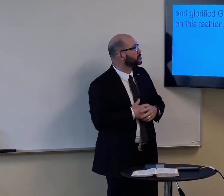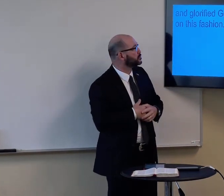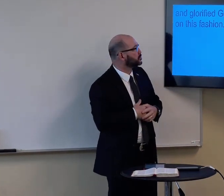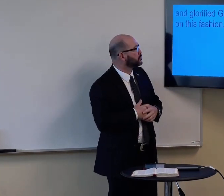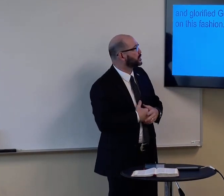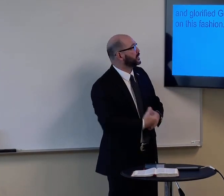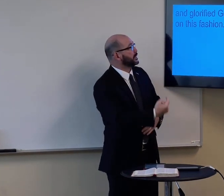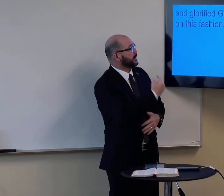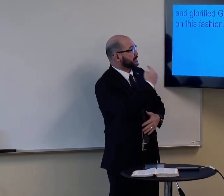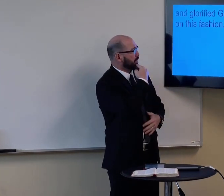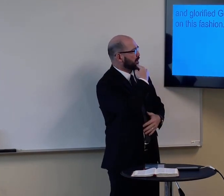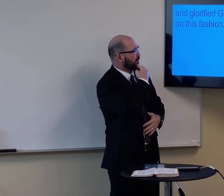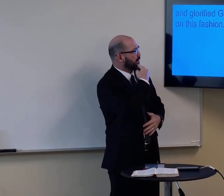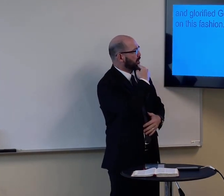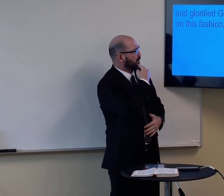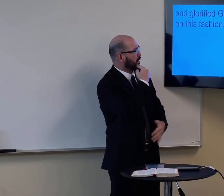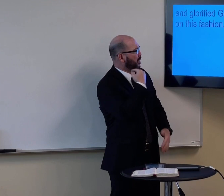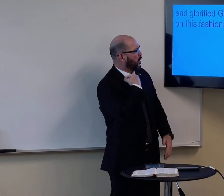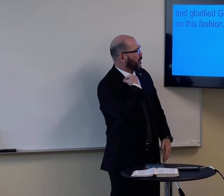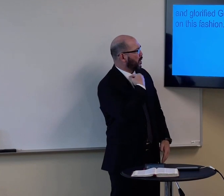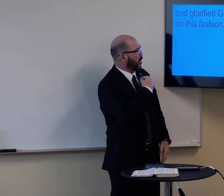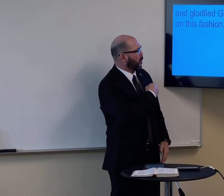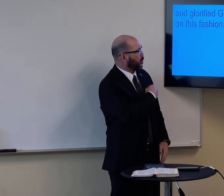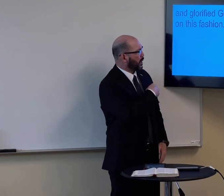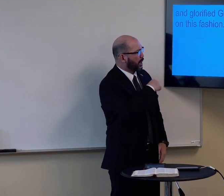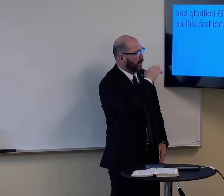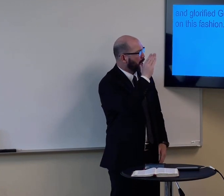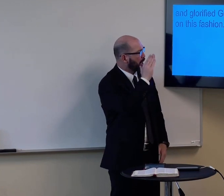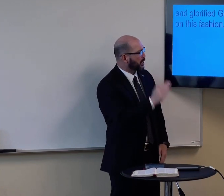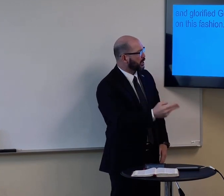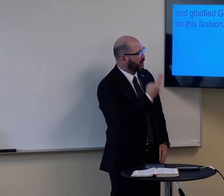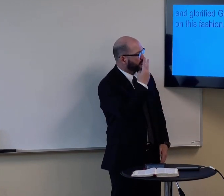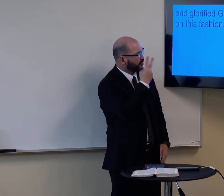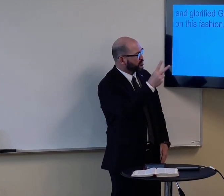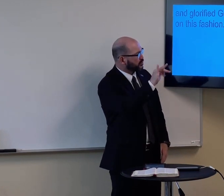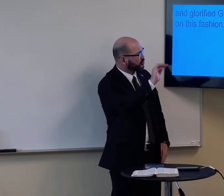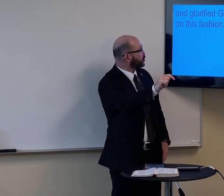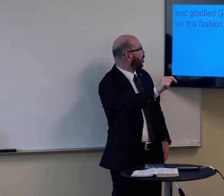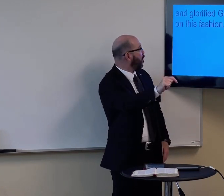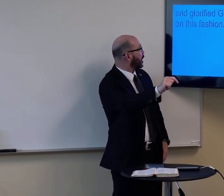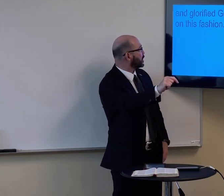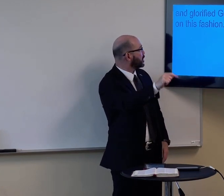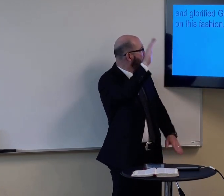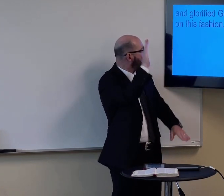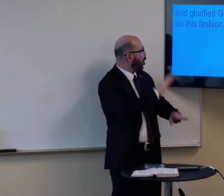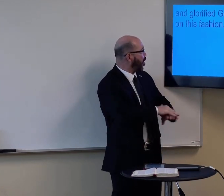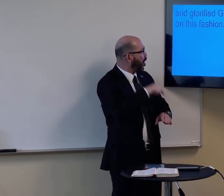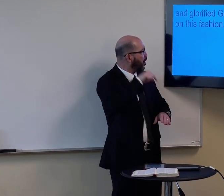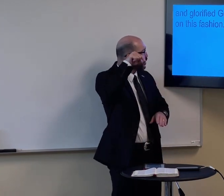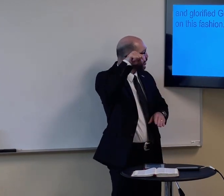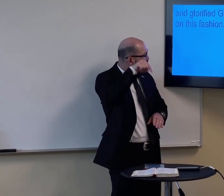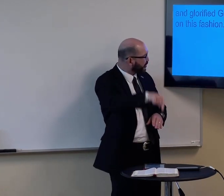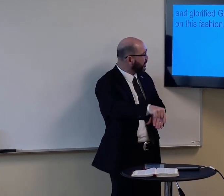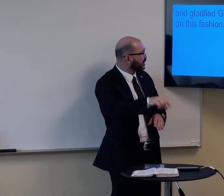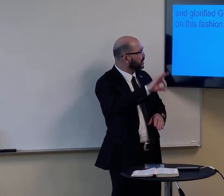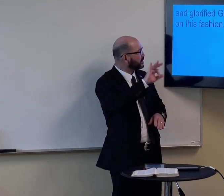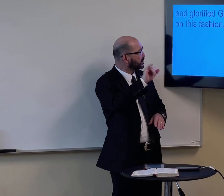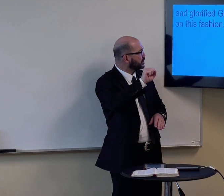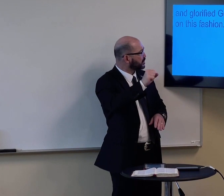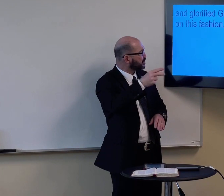for what had happened, saying, we never saw it on this fashion.